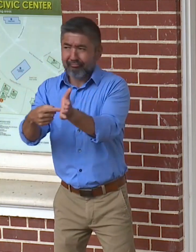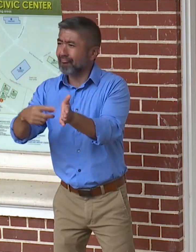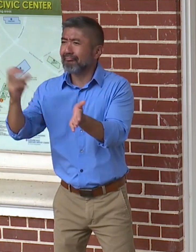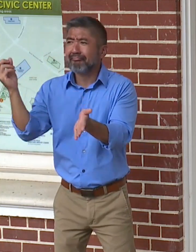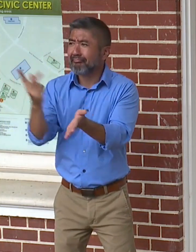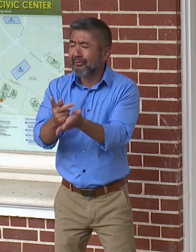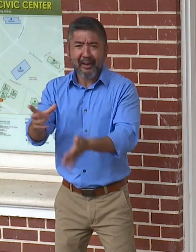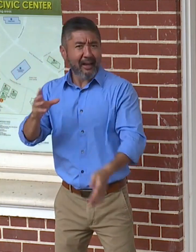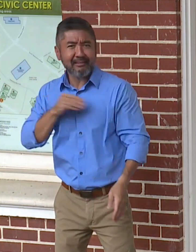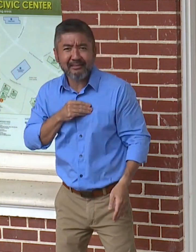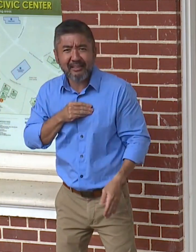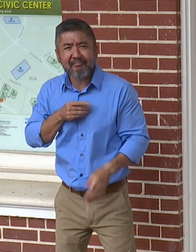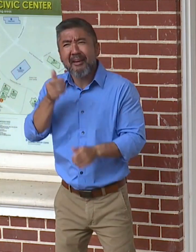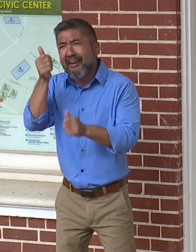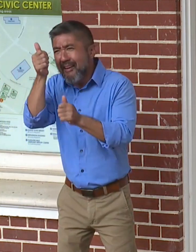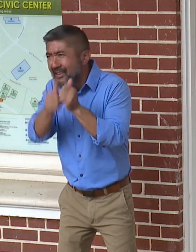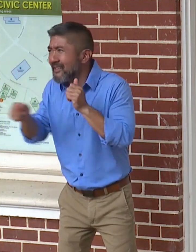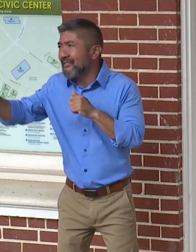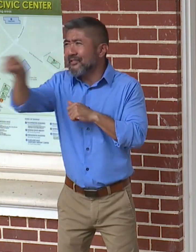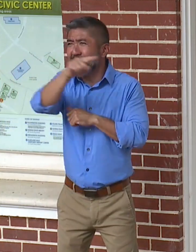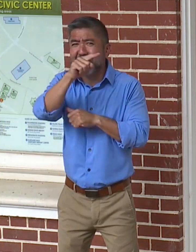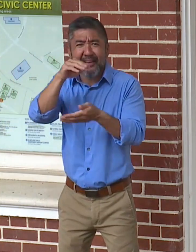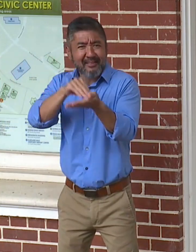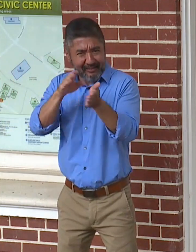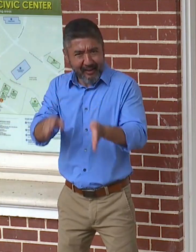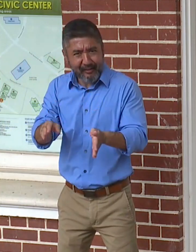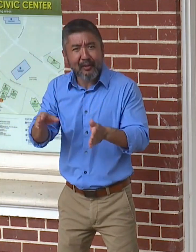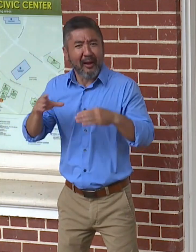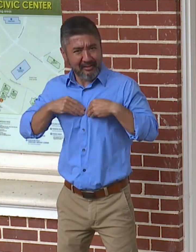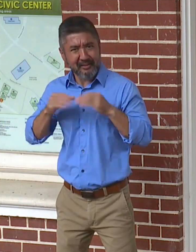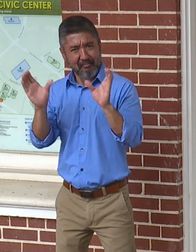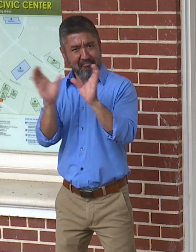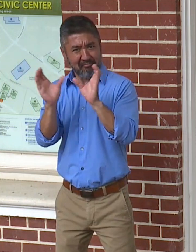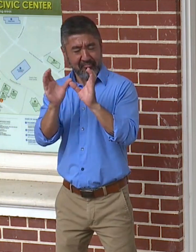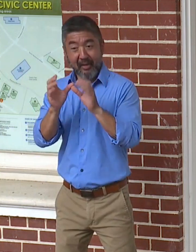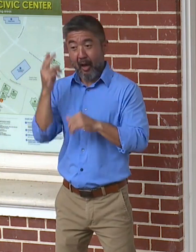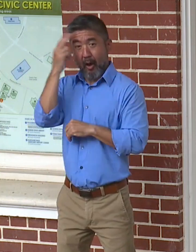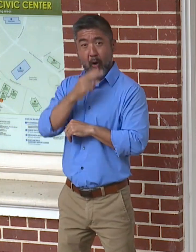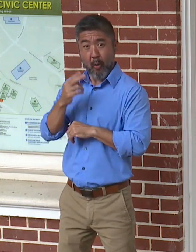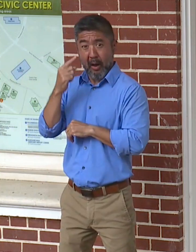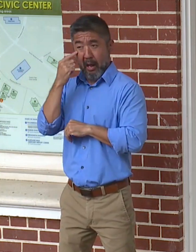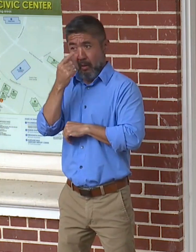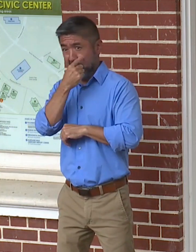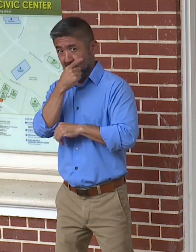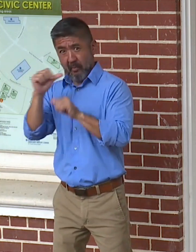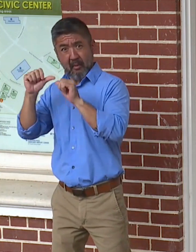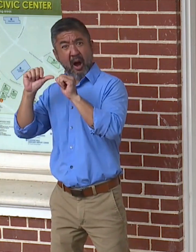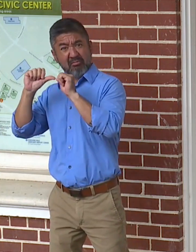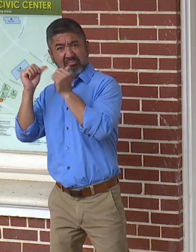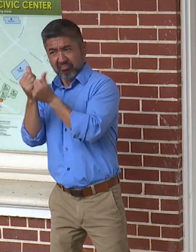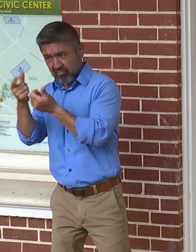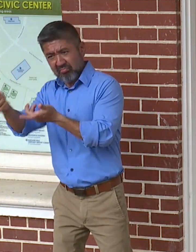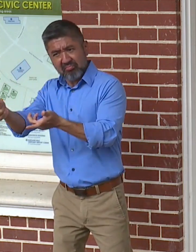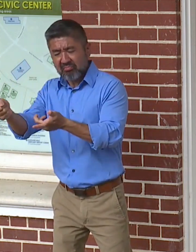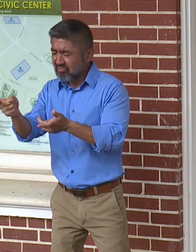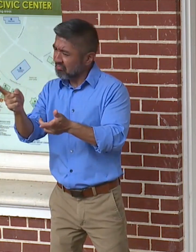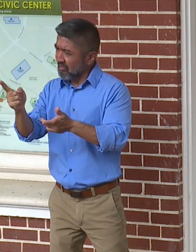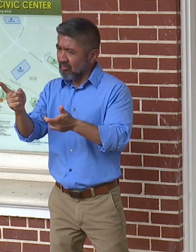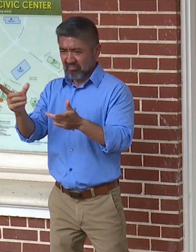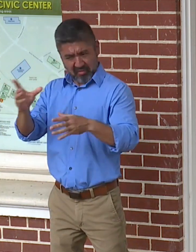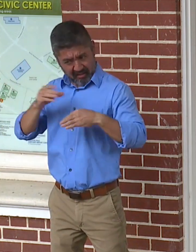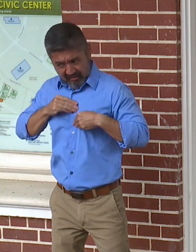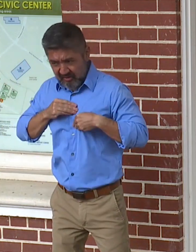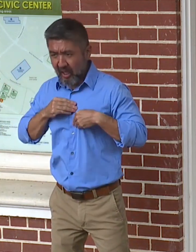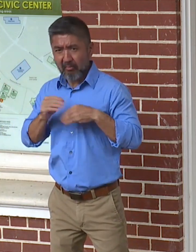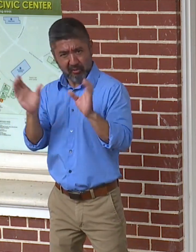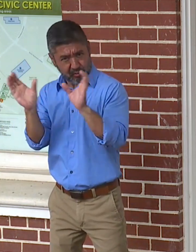this island should be able to do it. And the Hawaii Ophthalmological Society is all in with us. And they are more than willing to help you out. So don't,